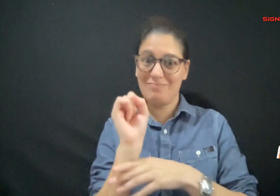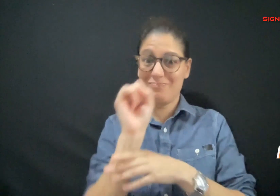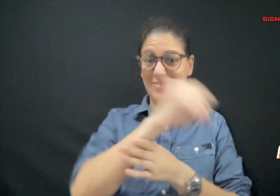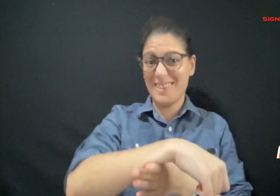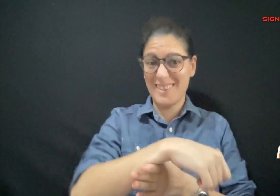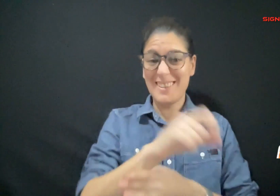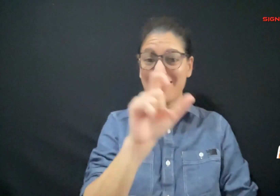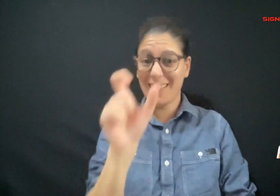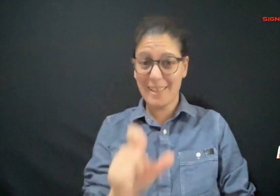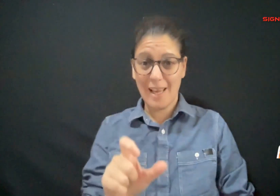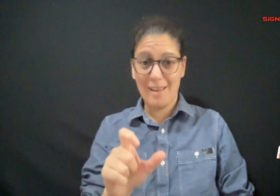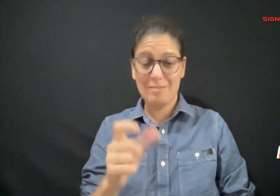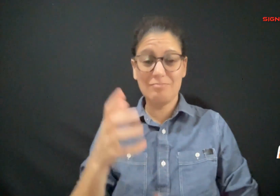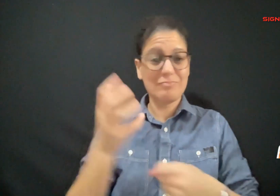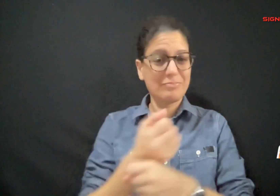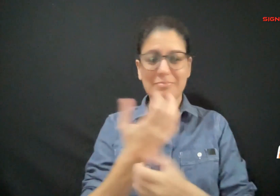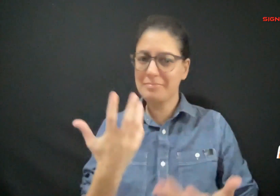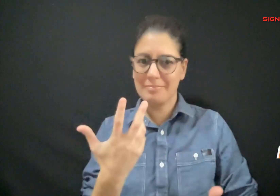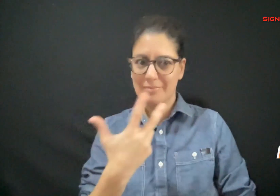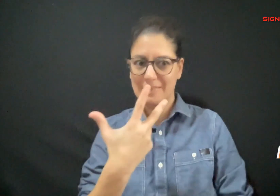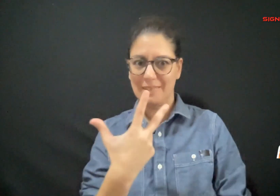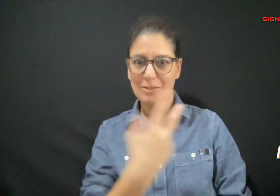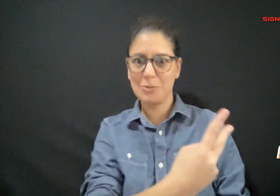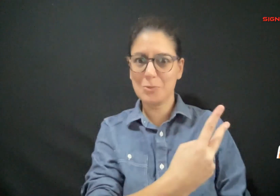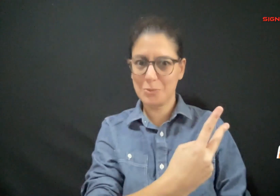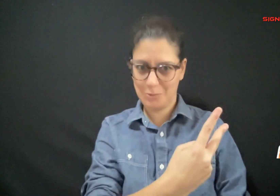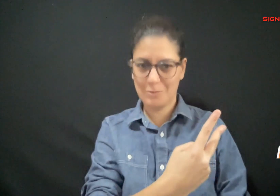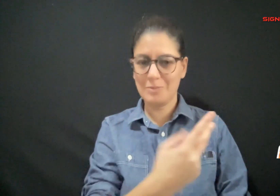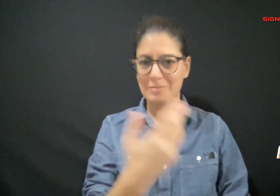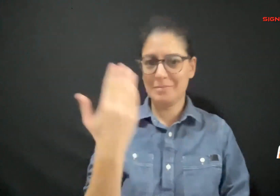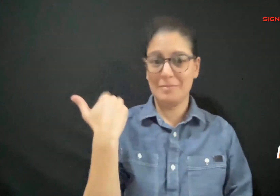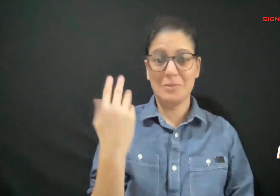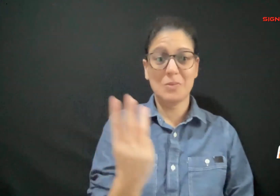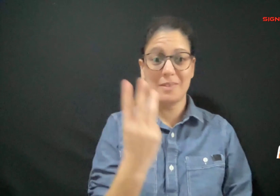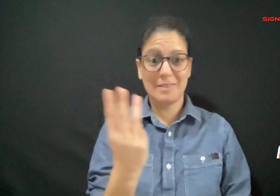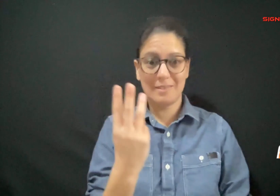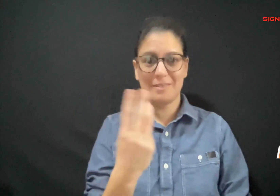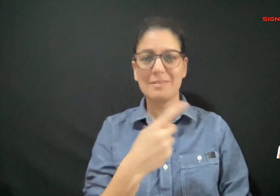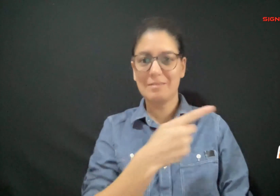a three to two victory on Wednesday pushing them through to the final 16